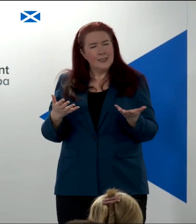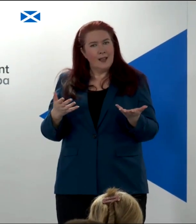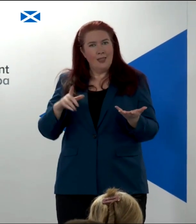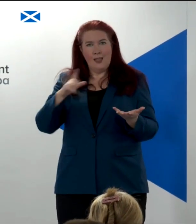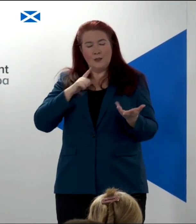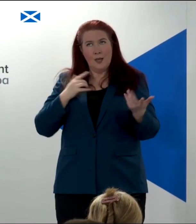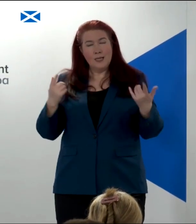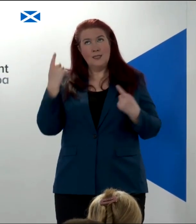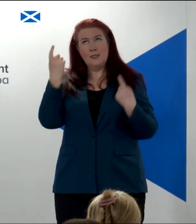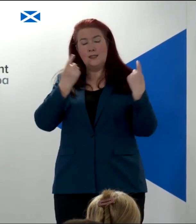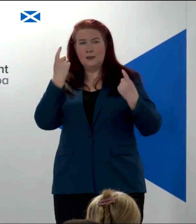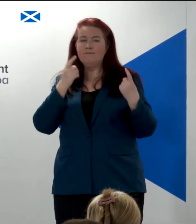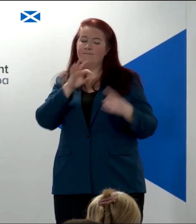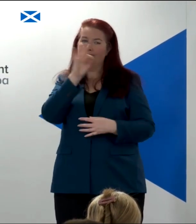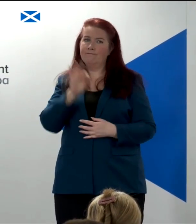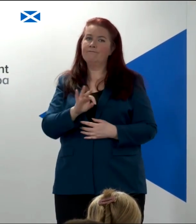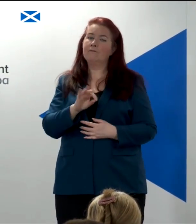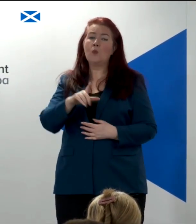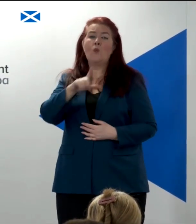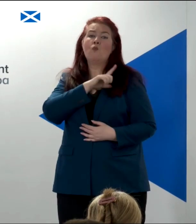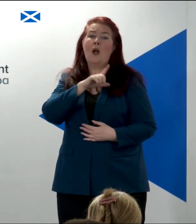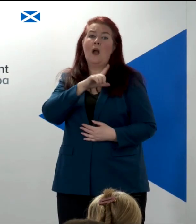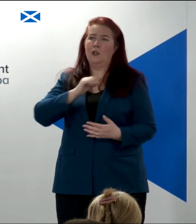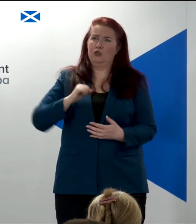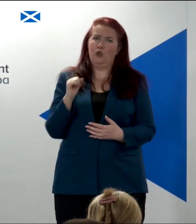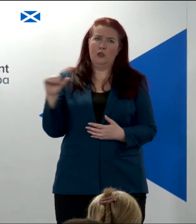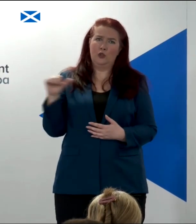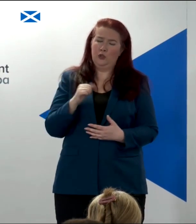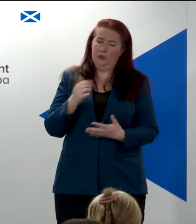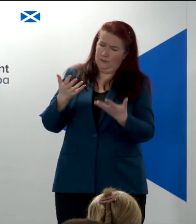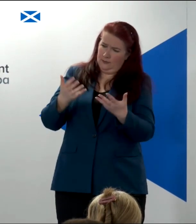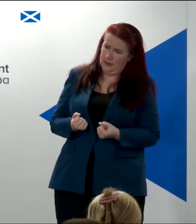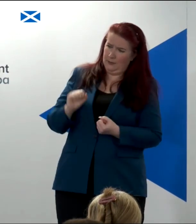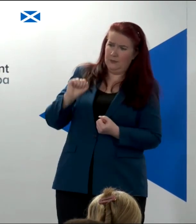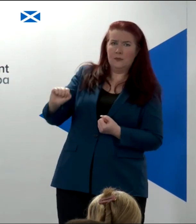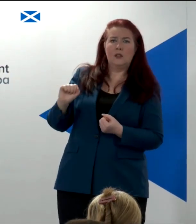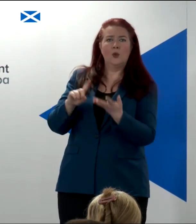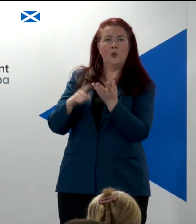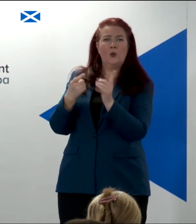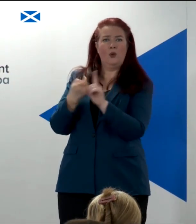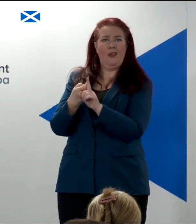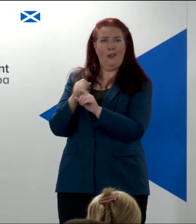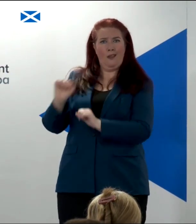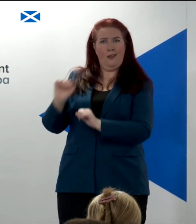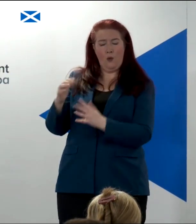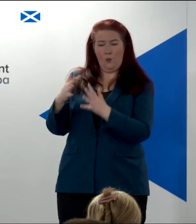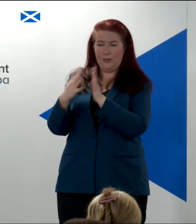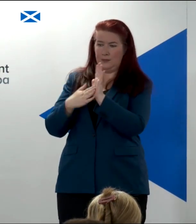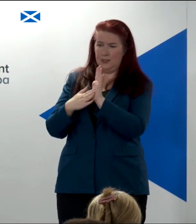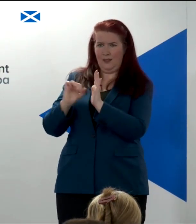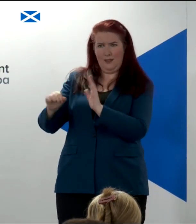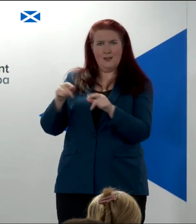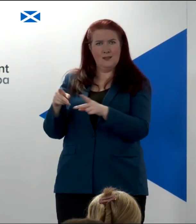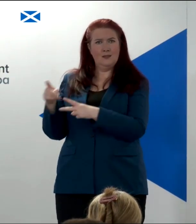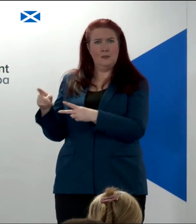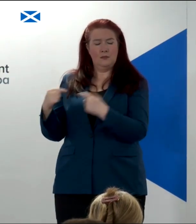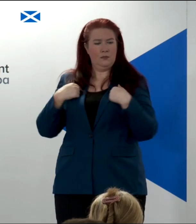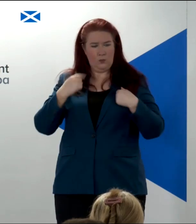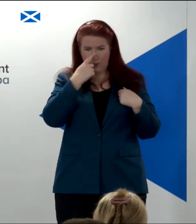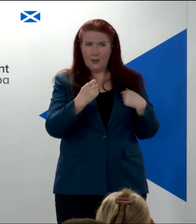question, why should Scotland settle for the current Westminster system, rather than making different choices